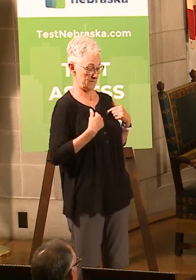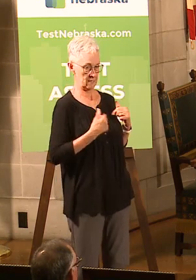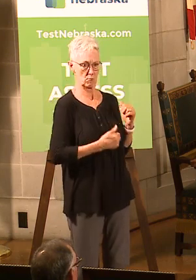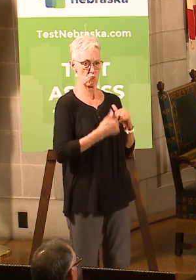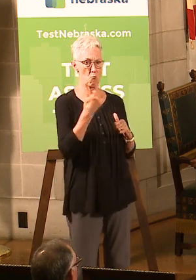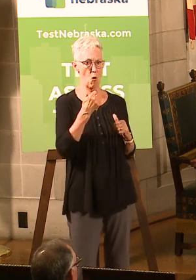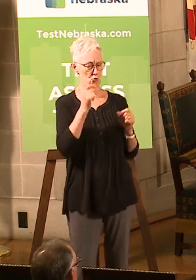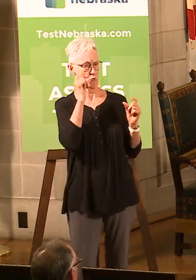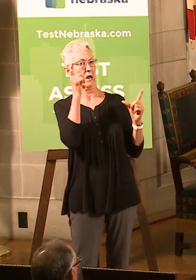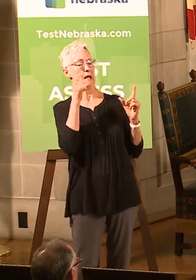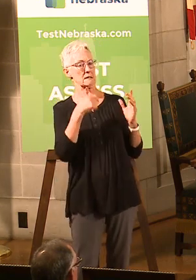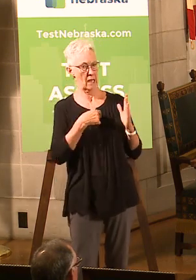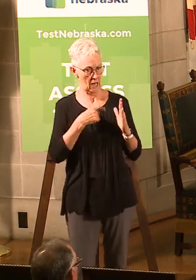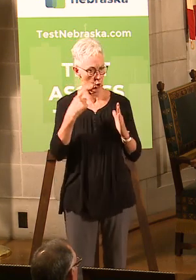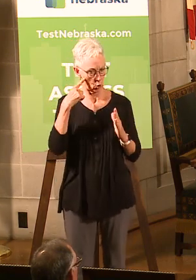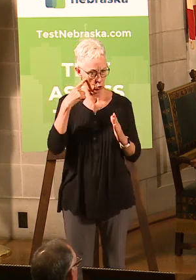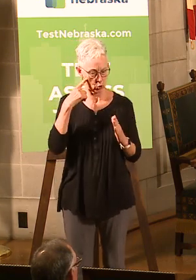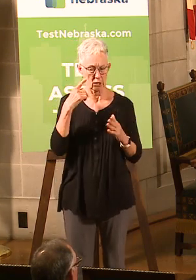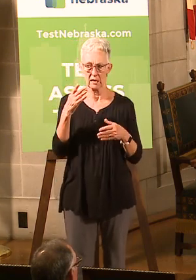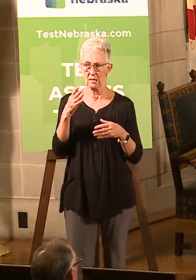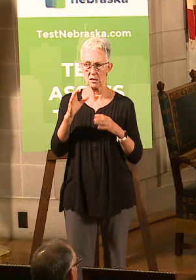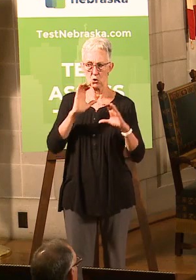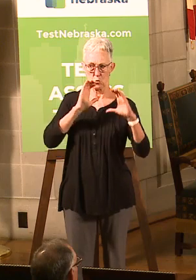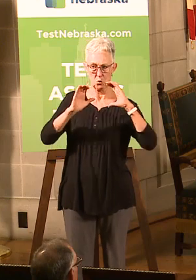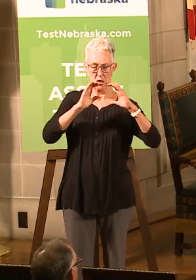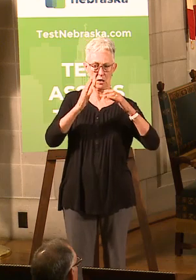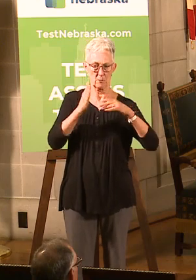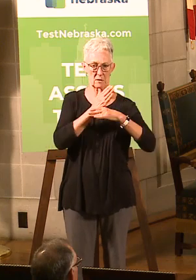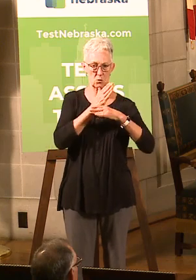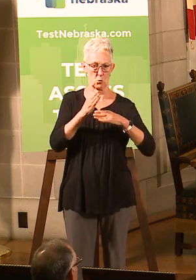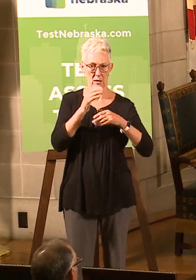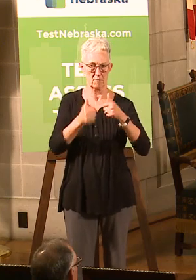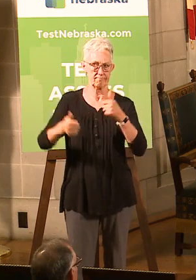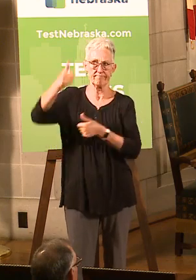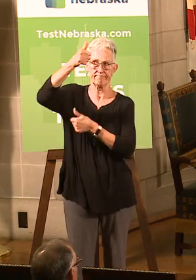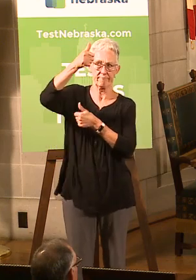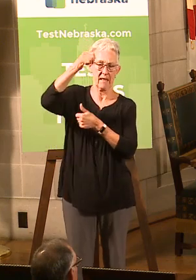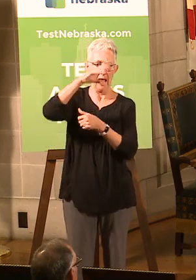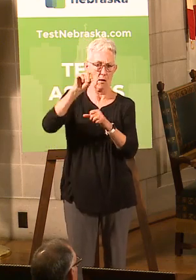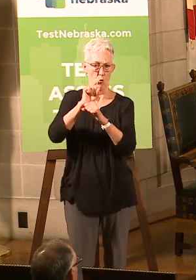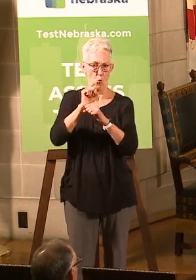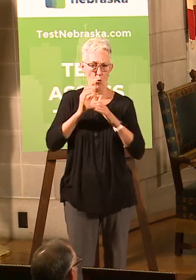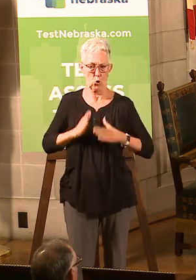was a general lack of communication between the company and the workers with regard to all the things that are going on.